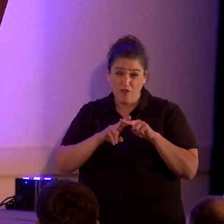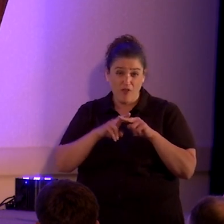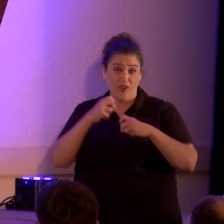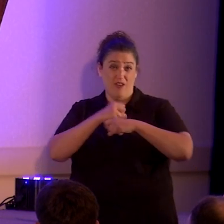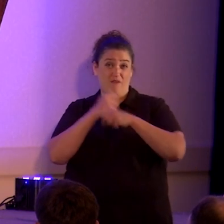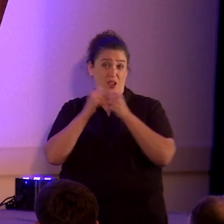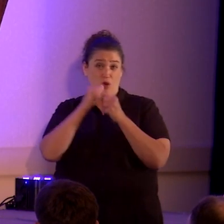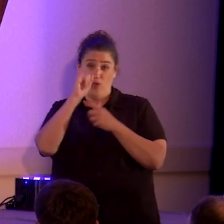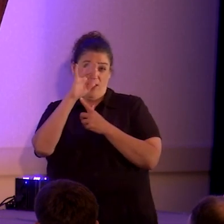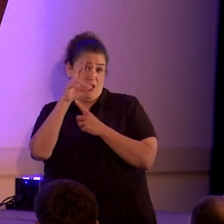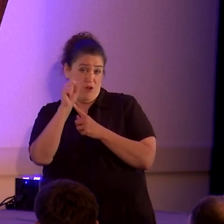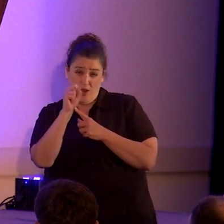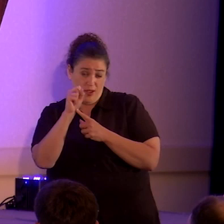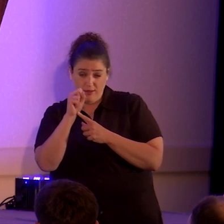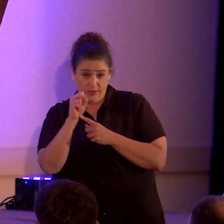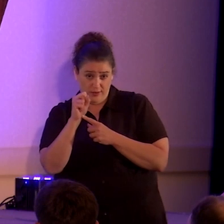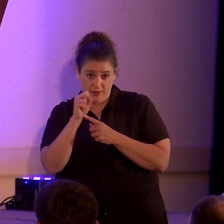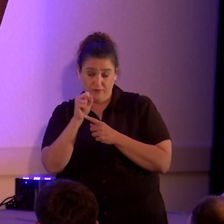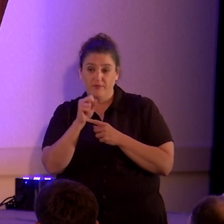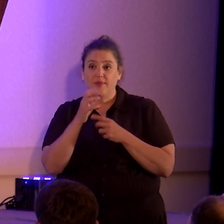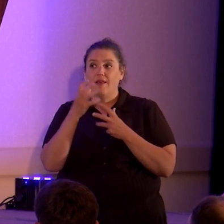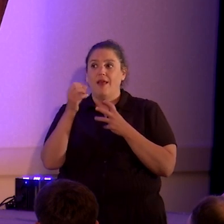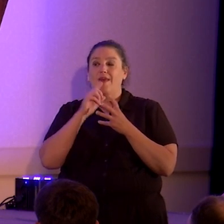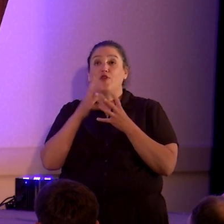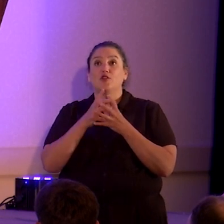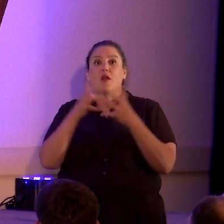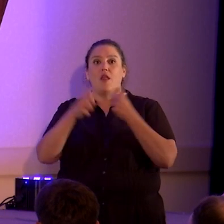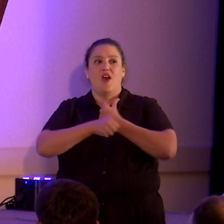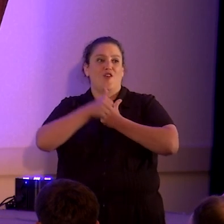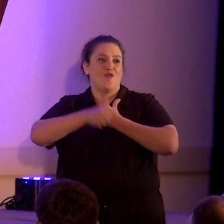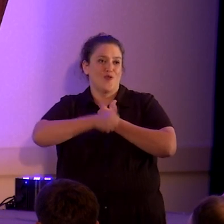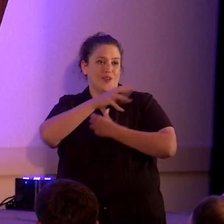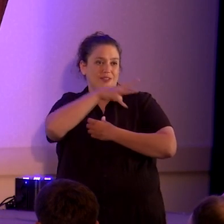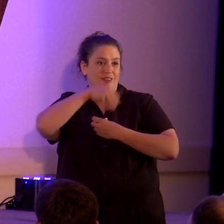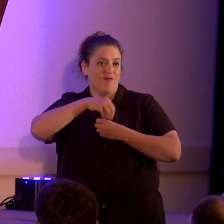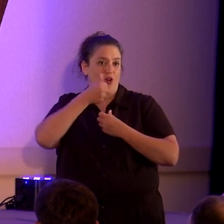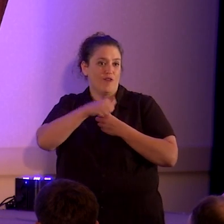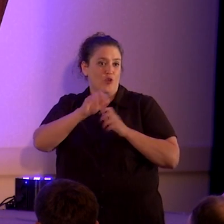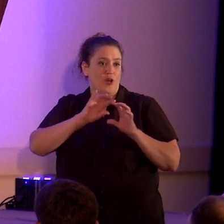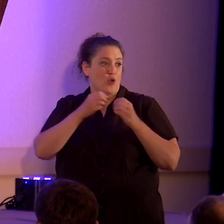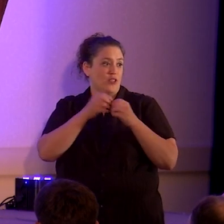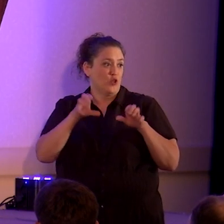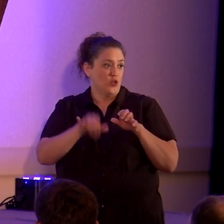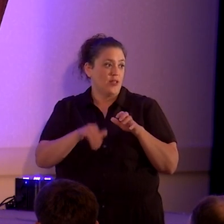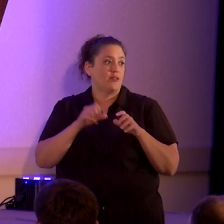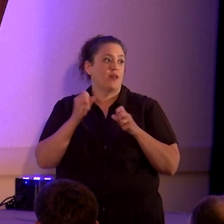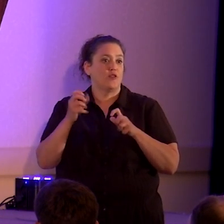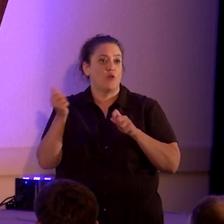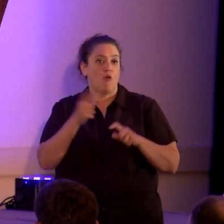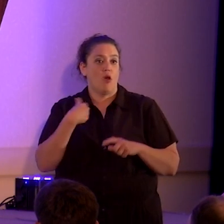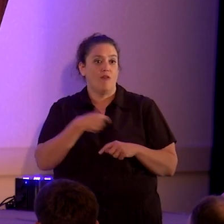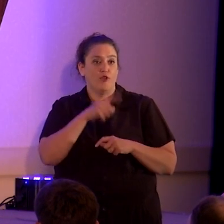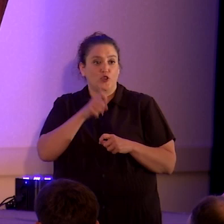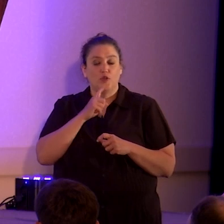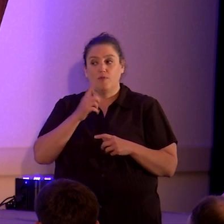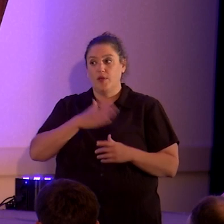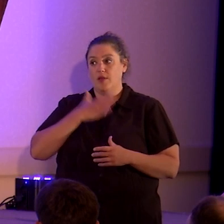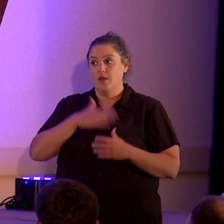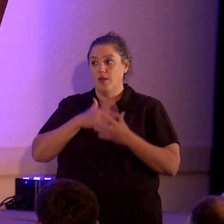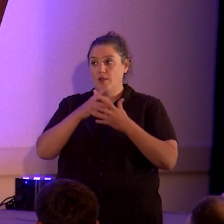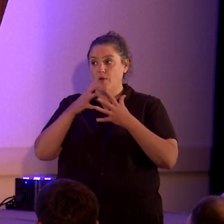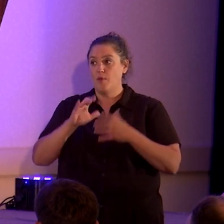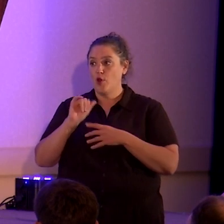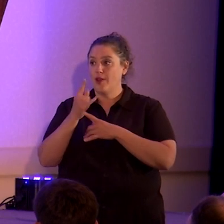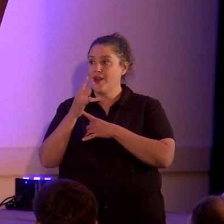the IRS, and there's a lot of risk involved to any organization that does it. So we should all be proud of American Atheists for